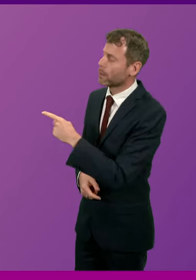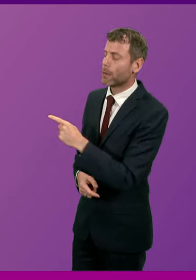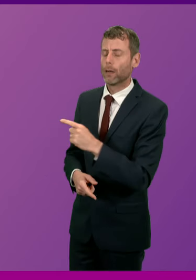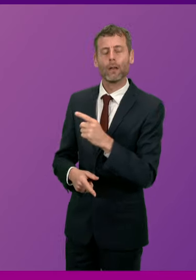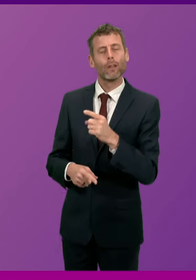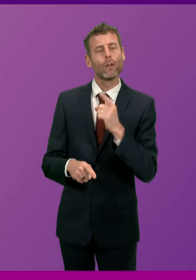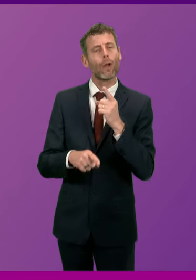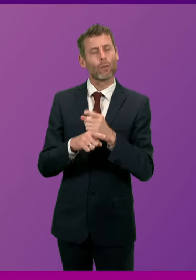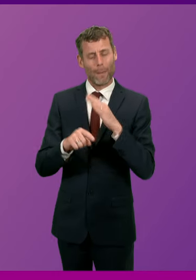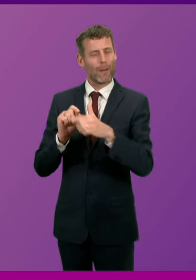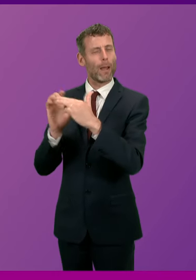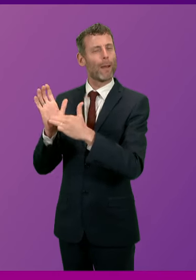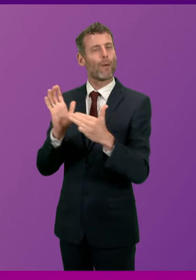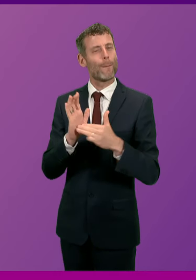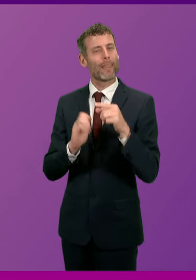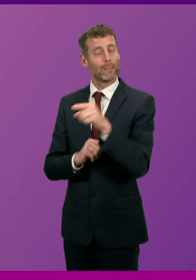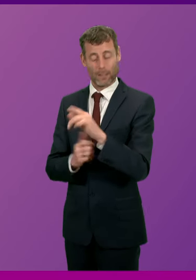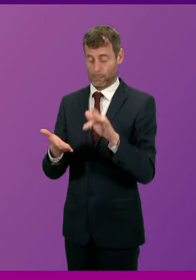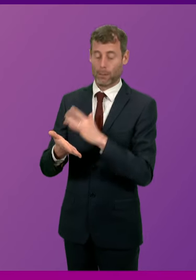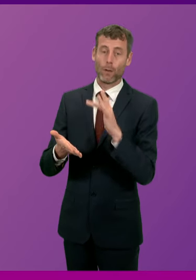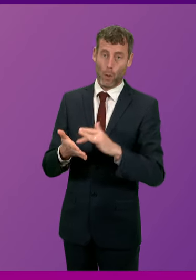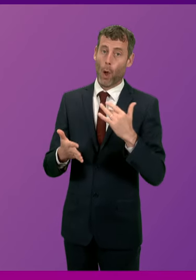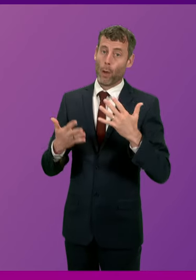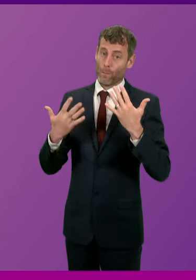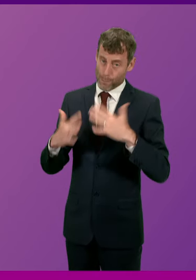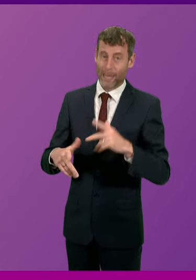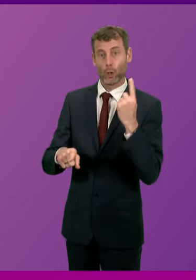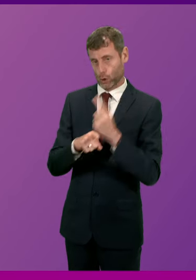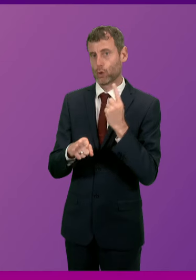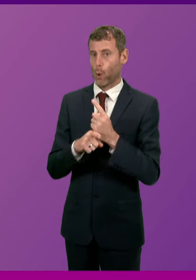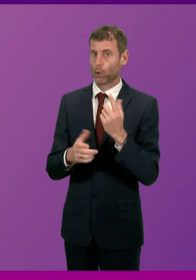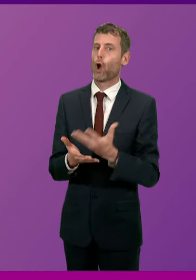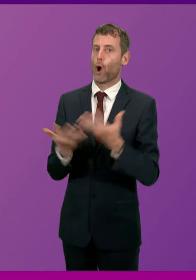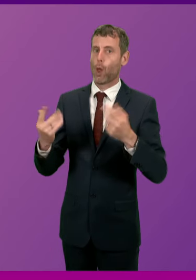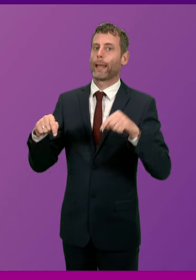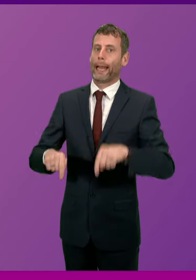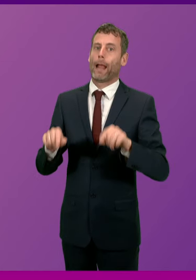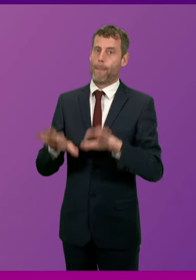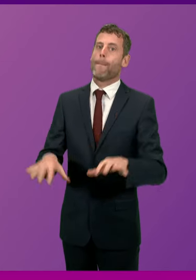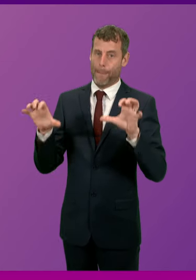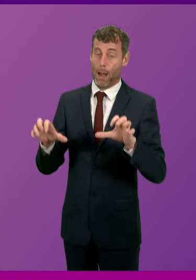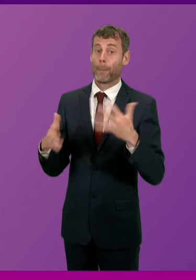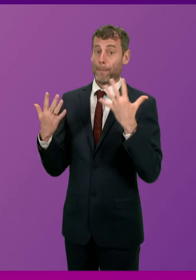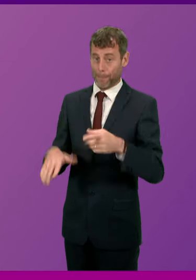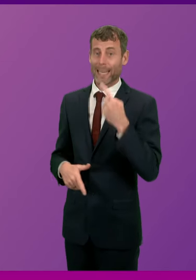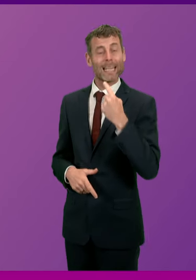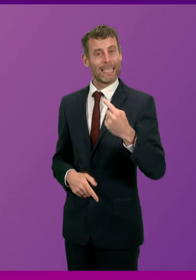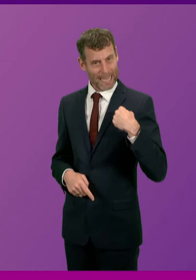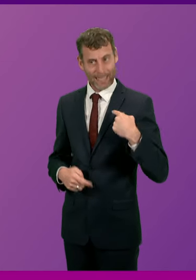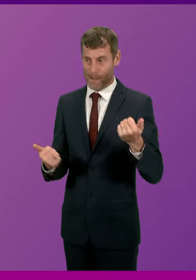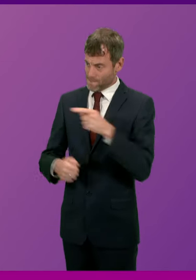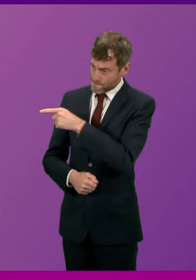Michael Matheson have been well exercised within Parliament, and Parliament came to its conclusions yesterday, and I